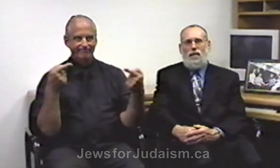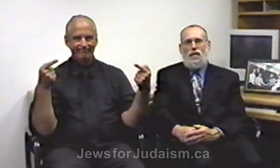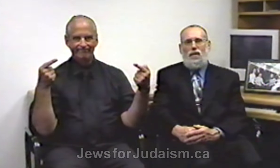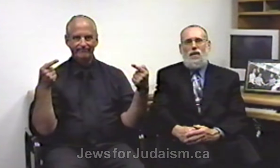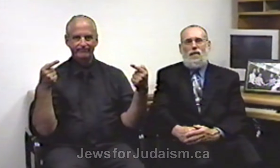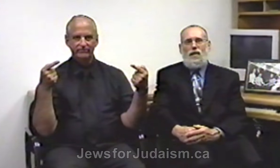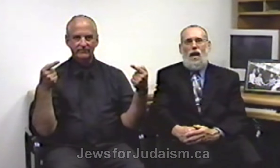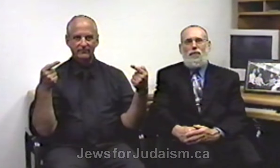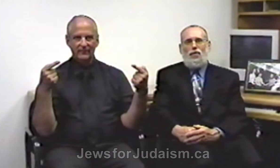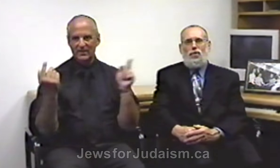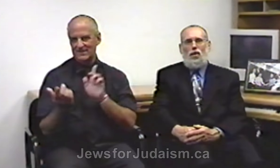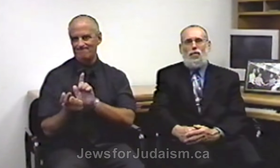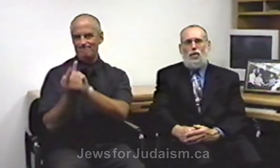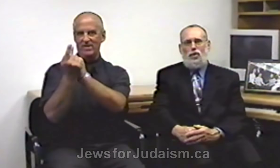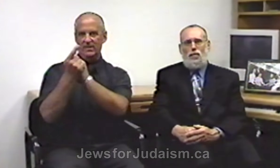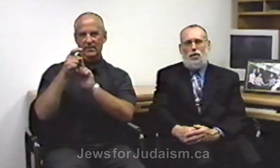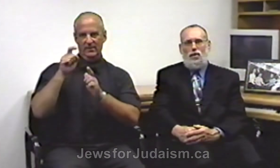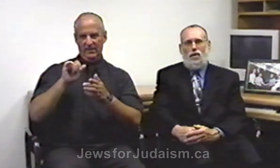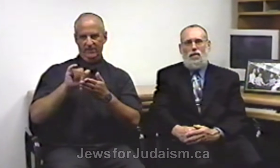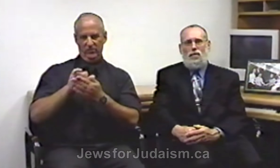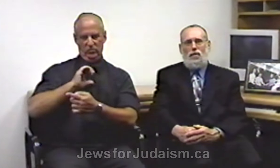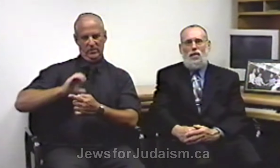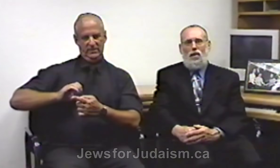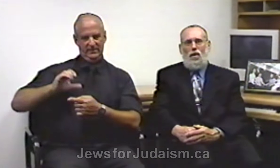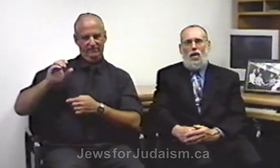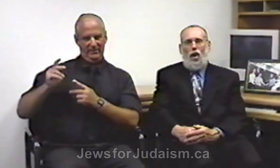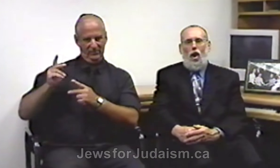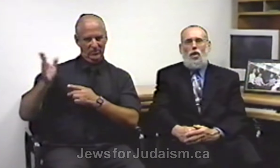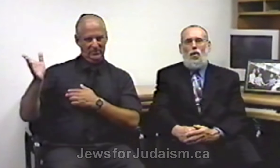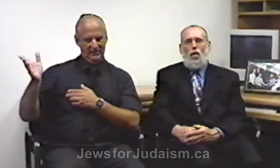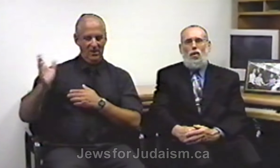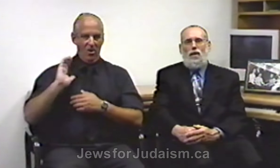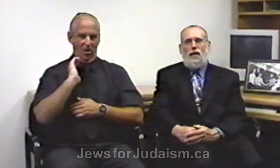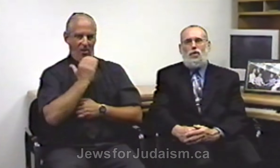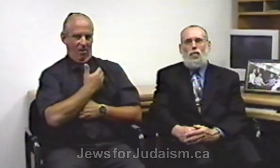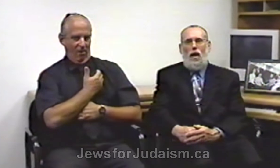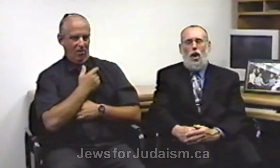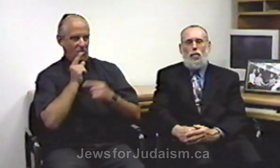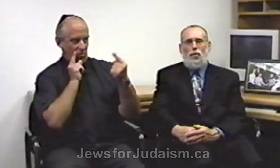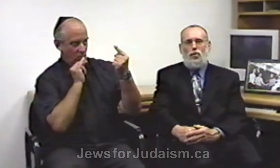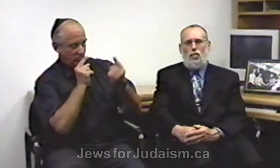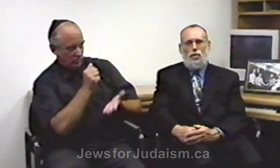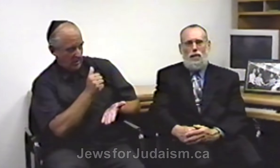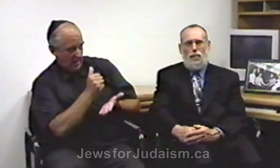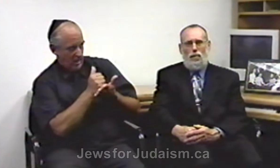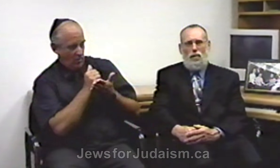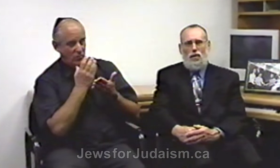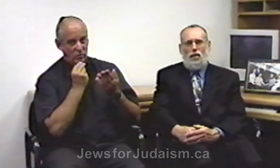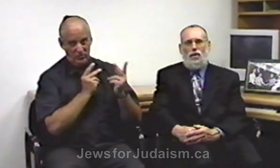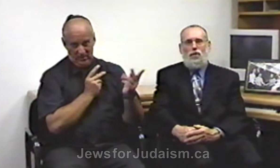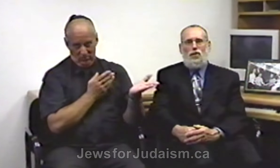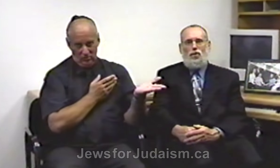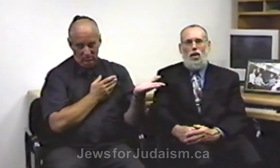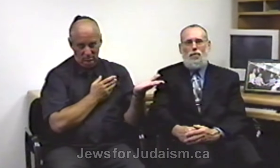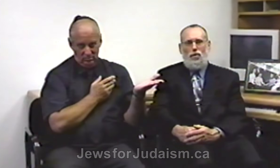the efforts of Christian missionaries our goal is to help Jewish people discover